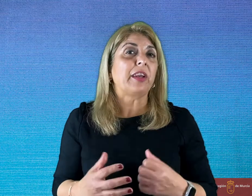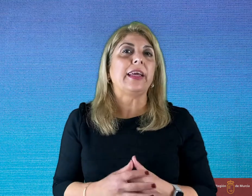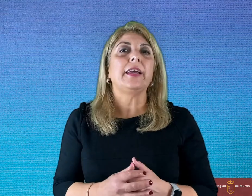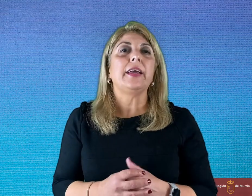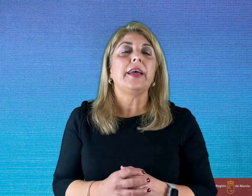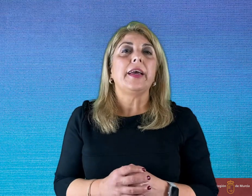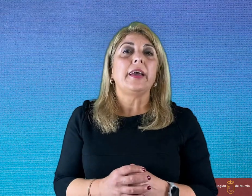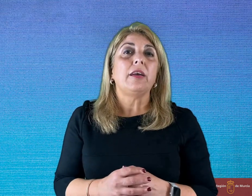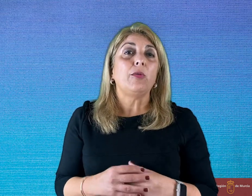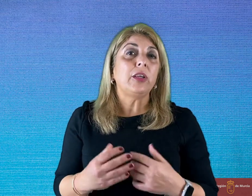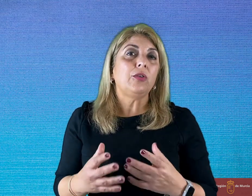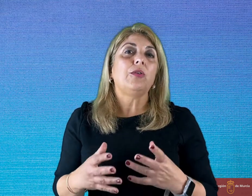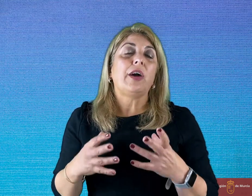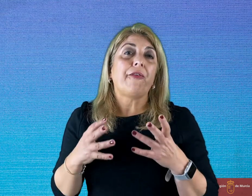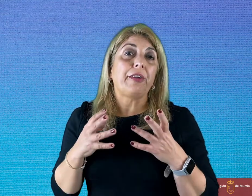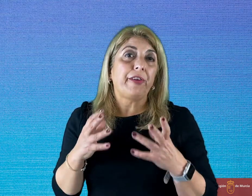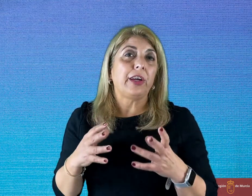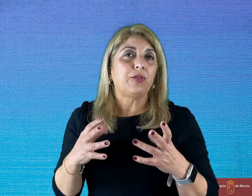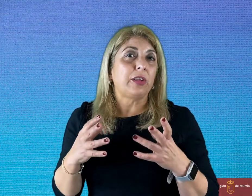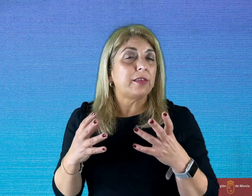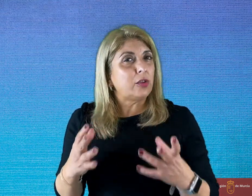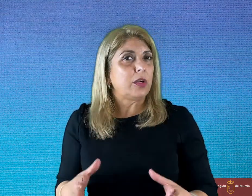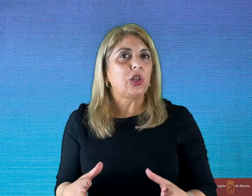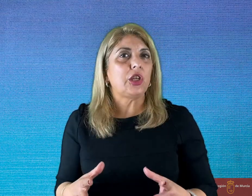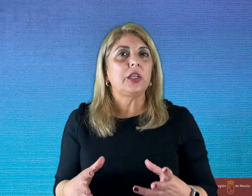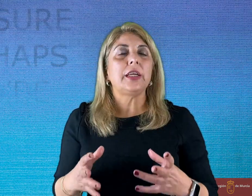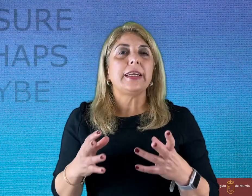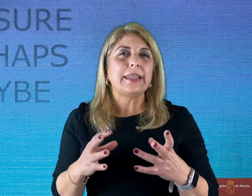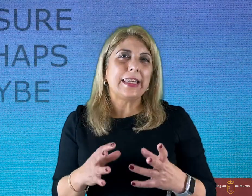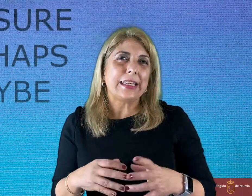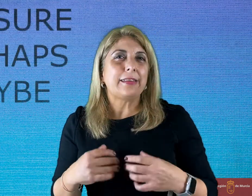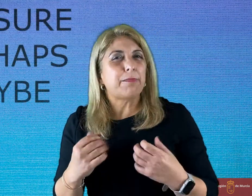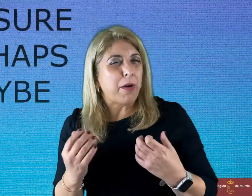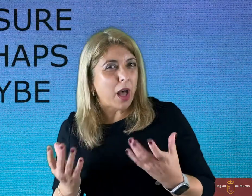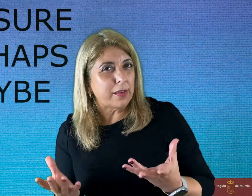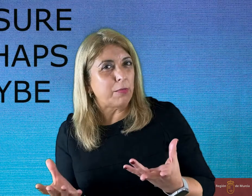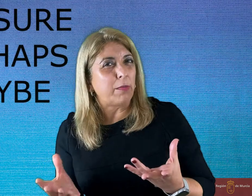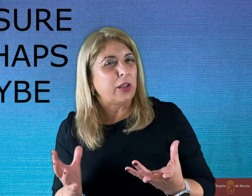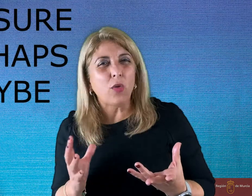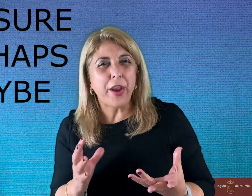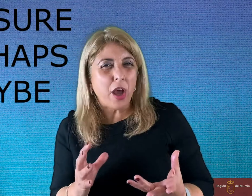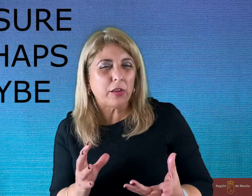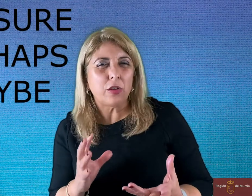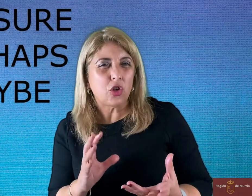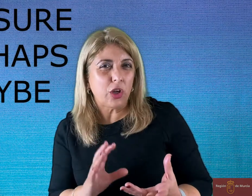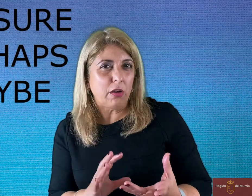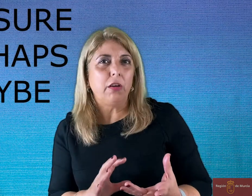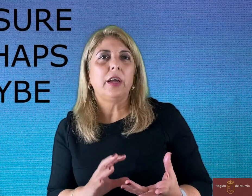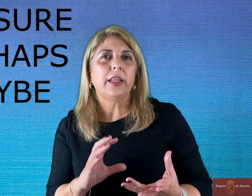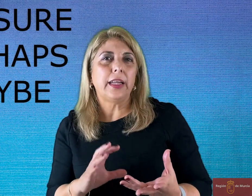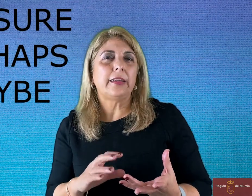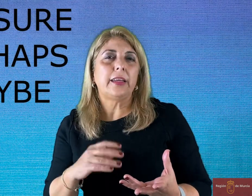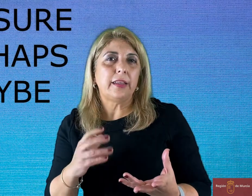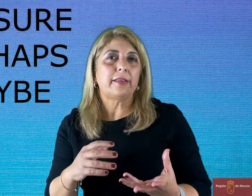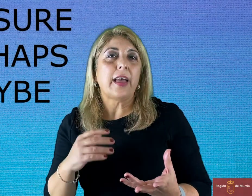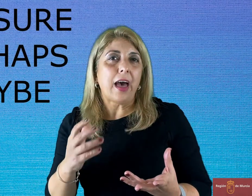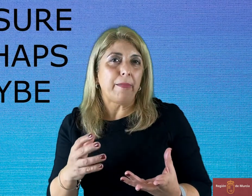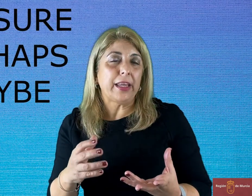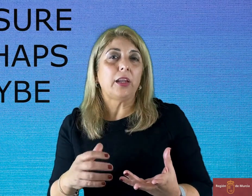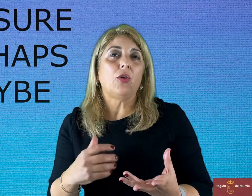when you refer to a situation that is possible, but you are not sure that is happening or